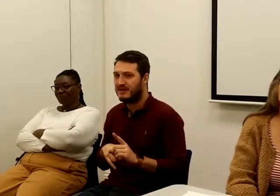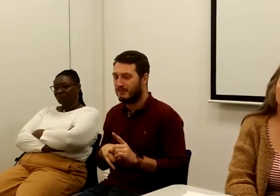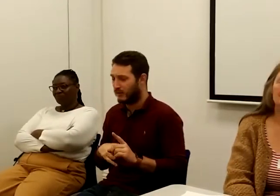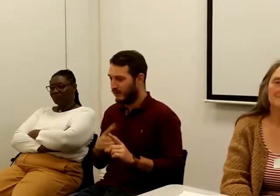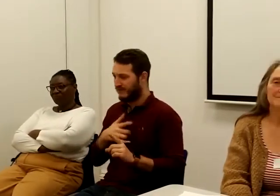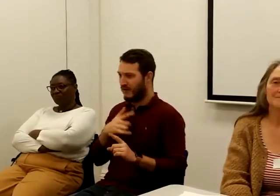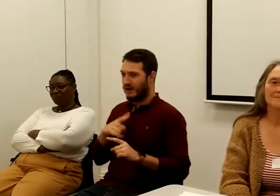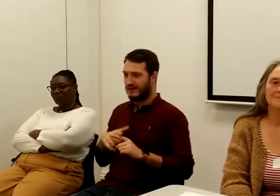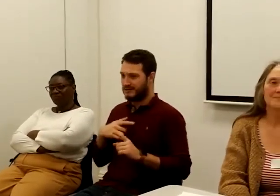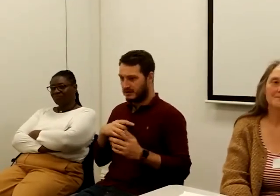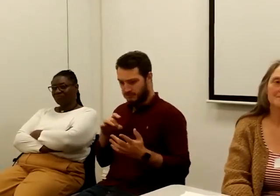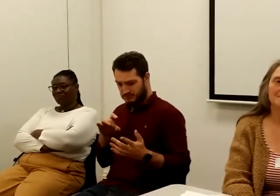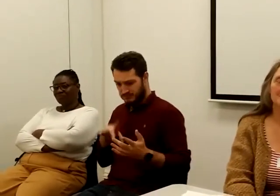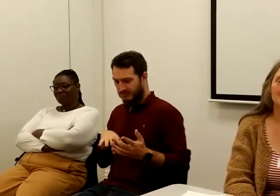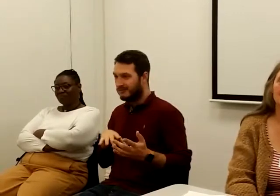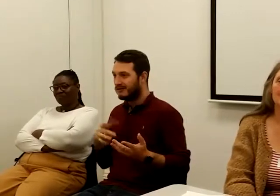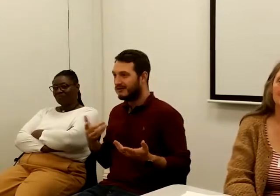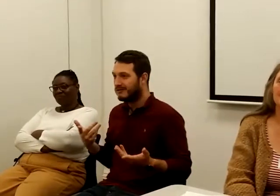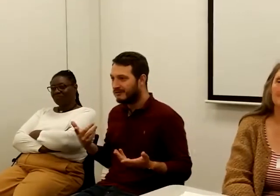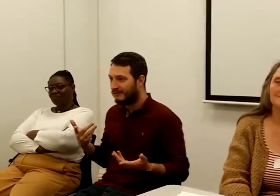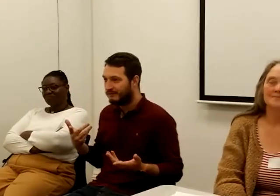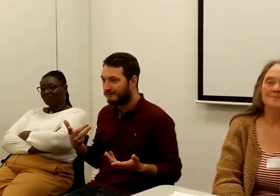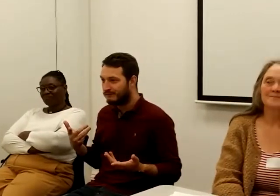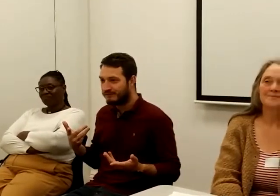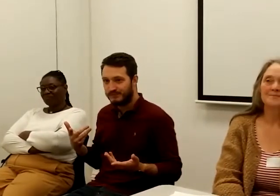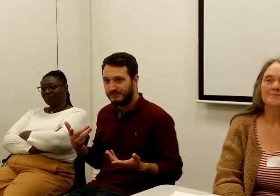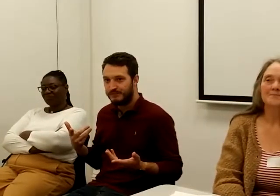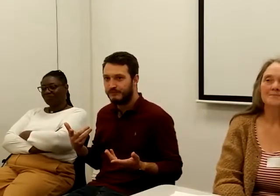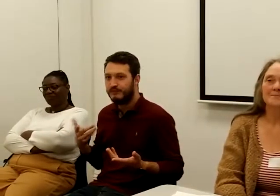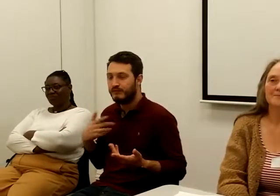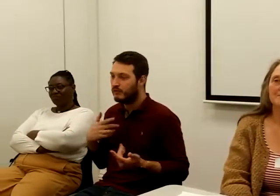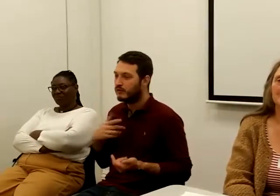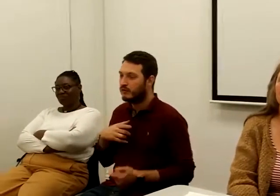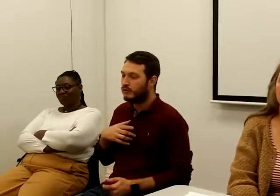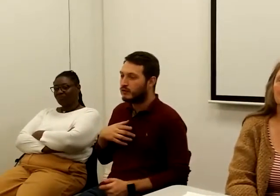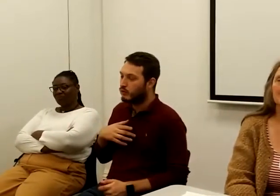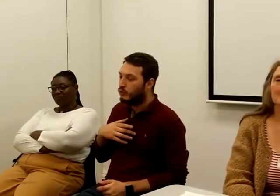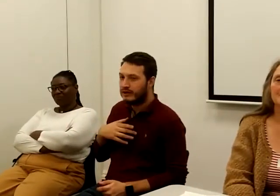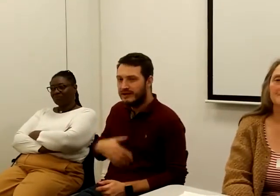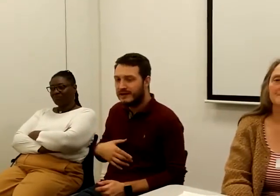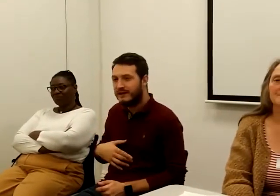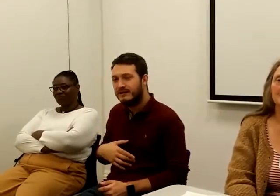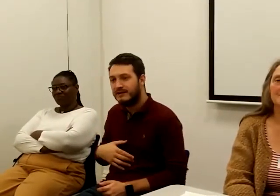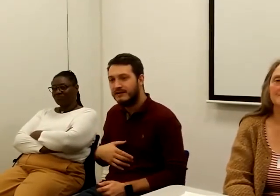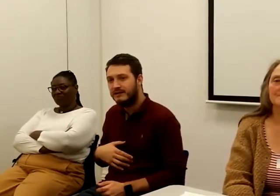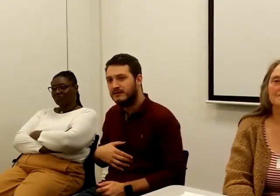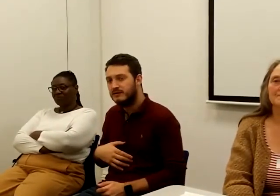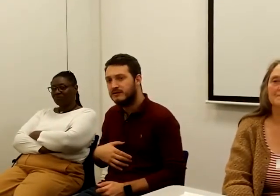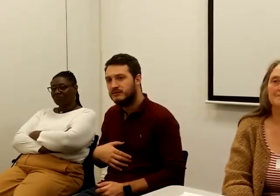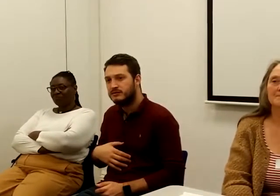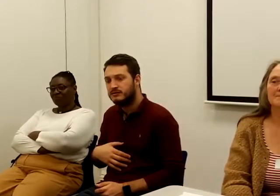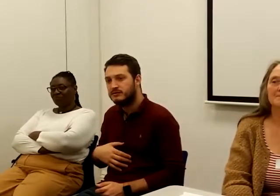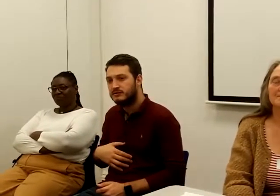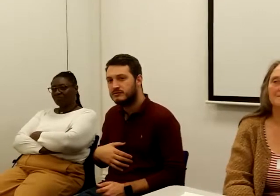in left, right and centre. I think we need someone to go through how